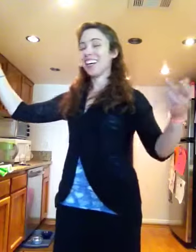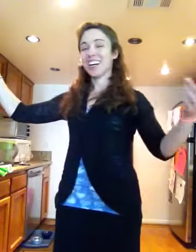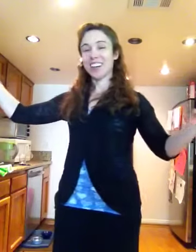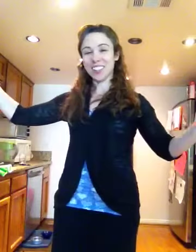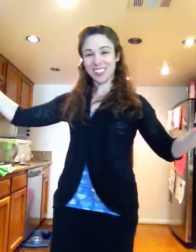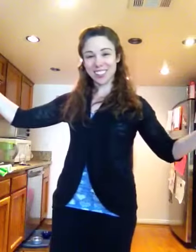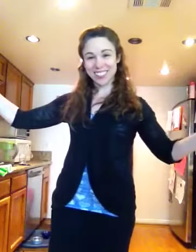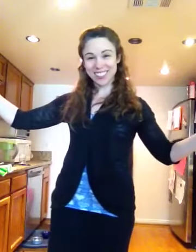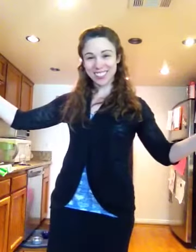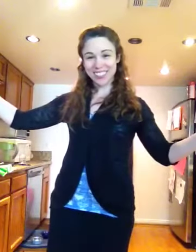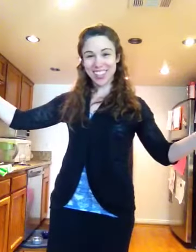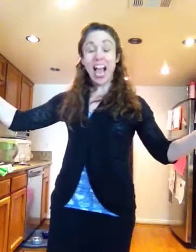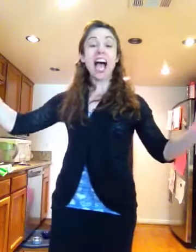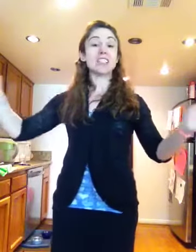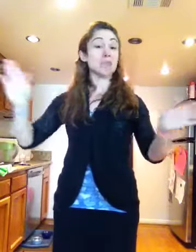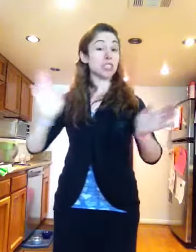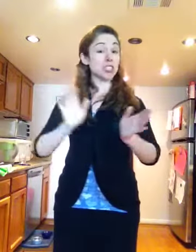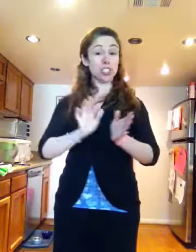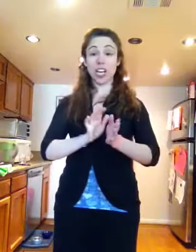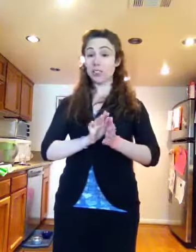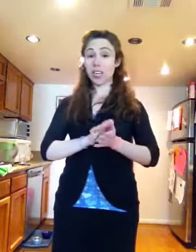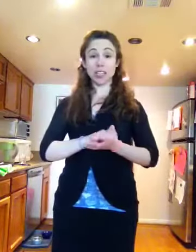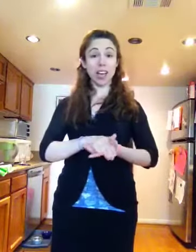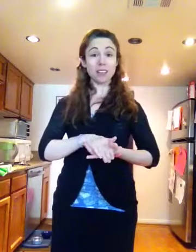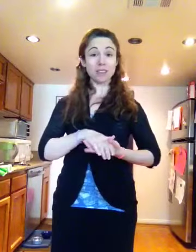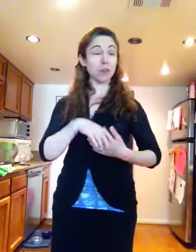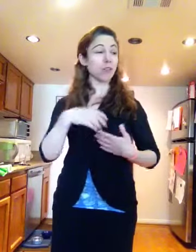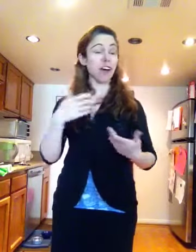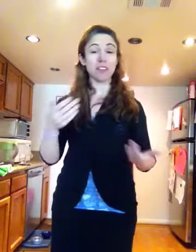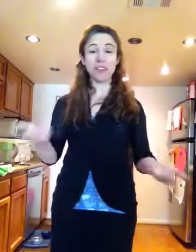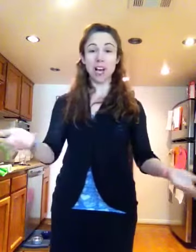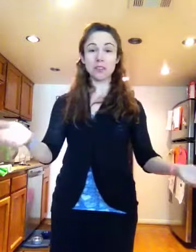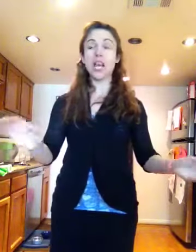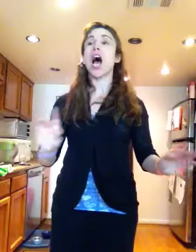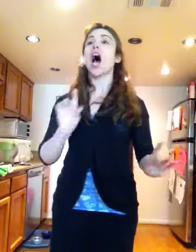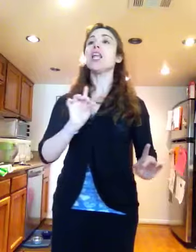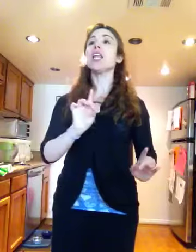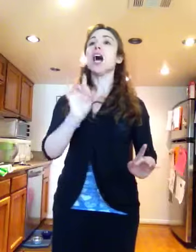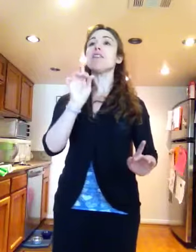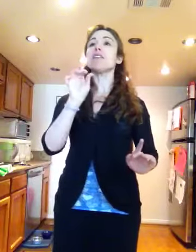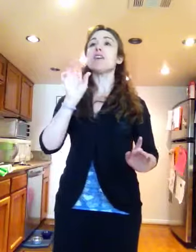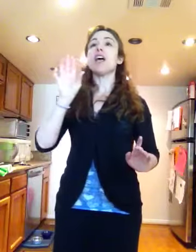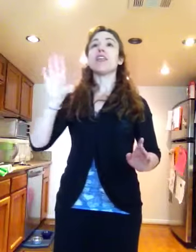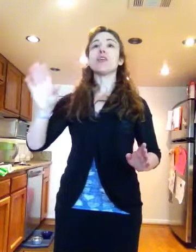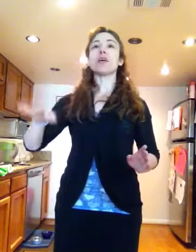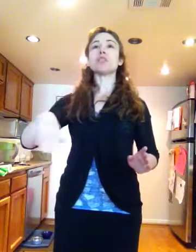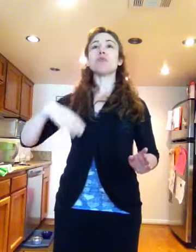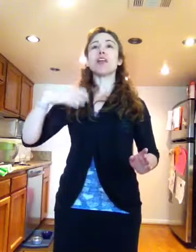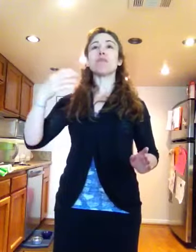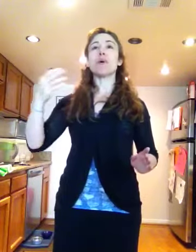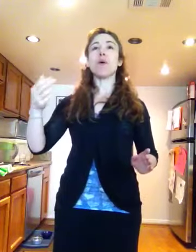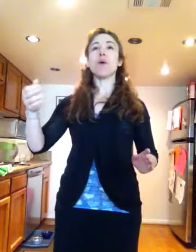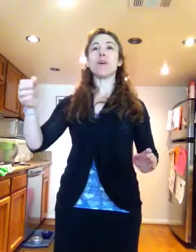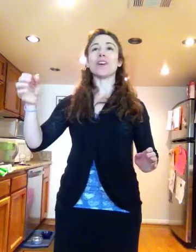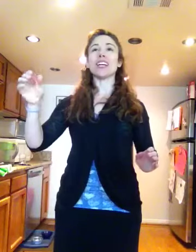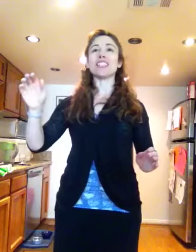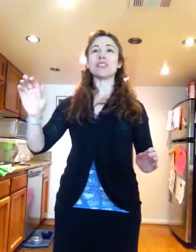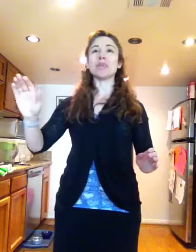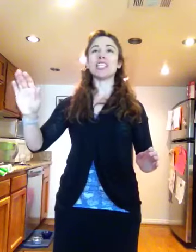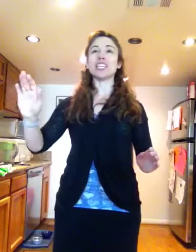honor. As much as child e'er loved or father found. A love that makes breath poor and speech